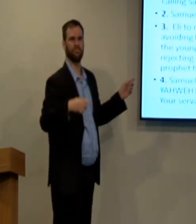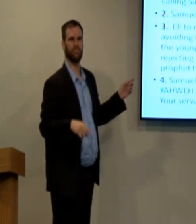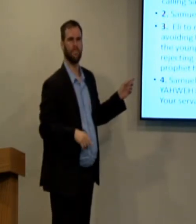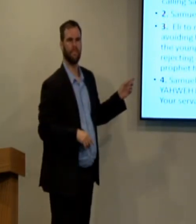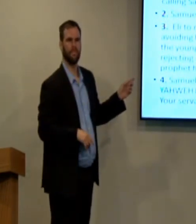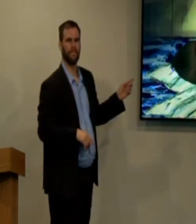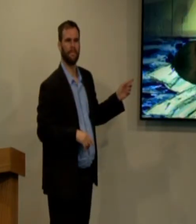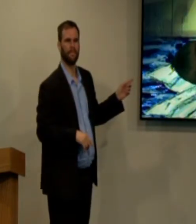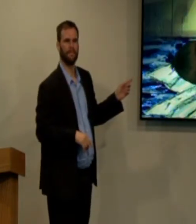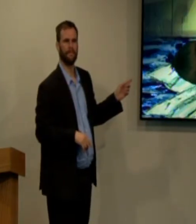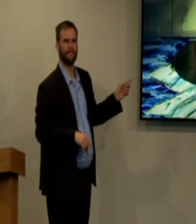Samuel.